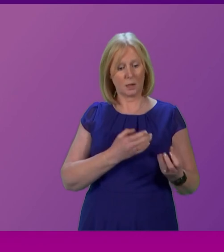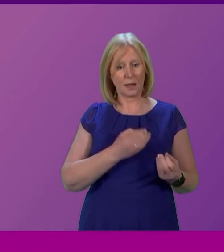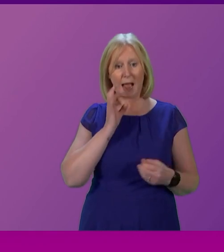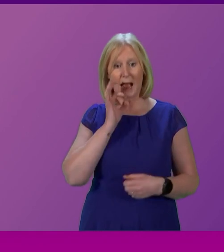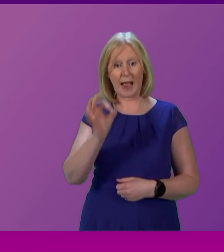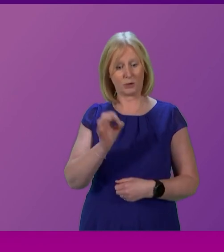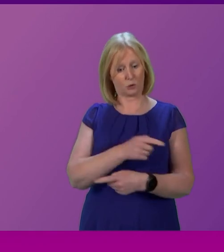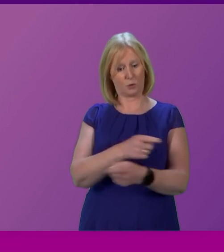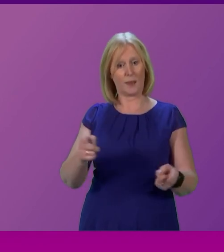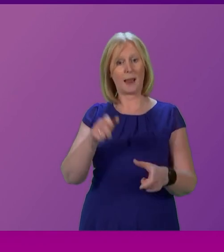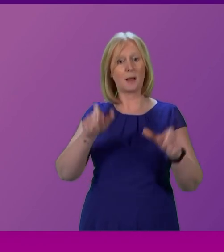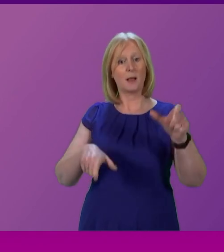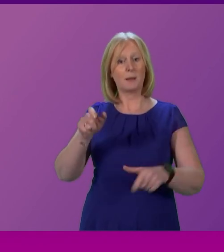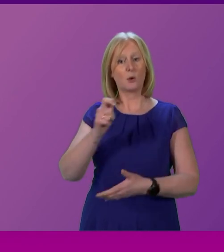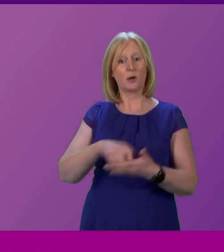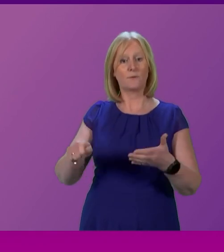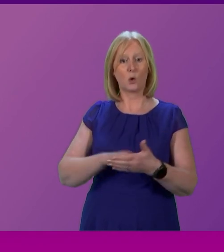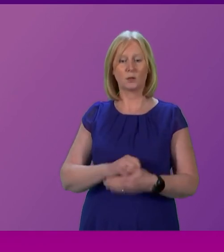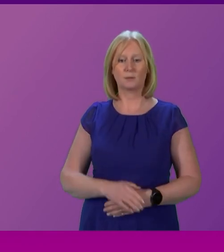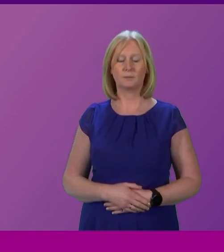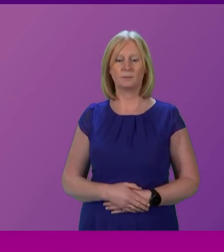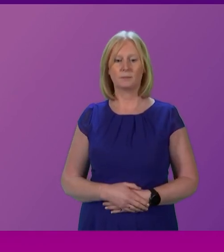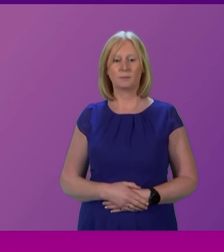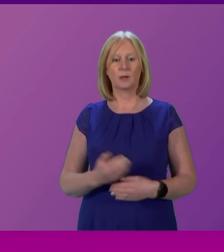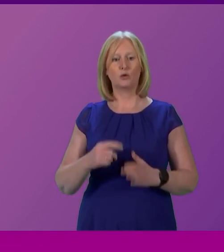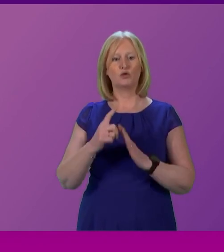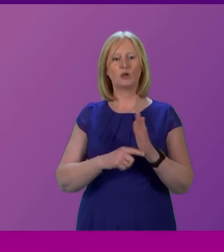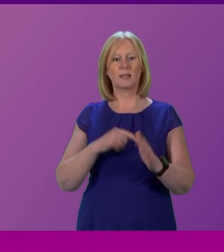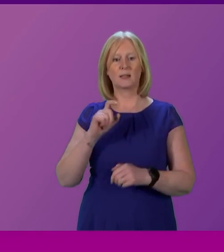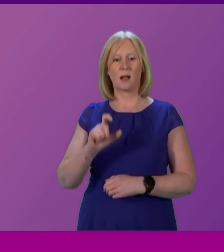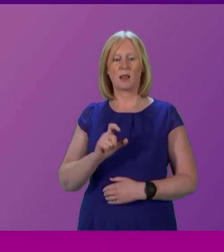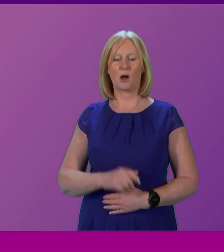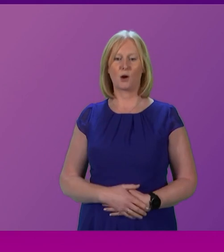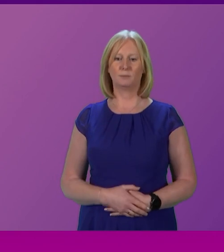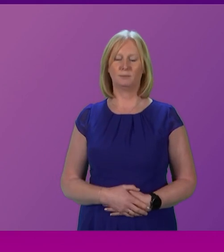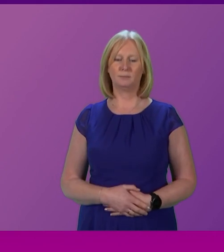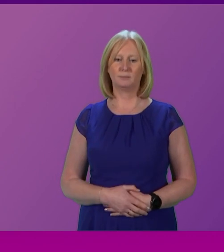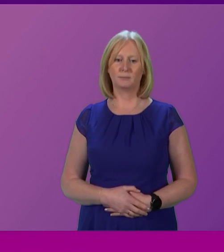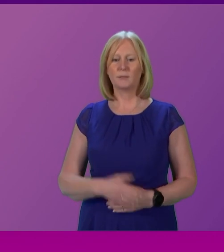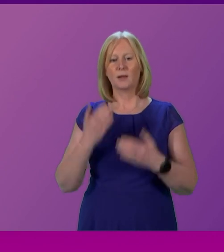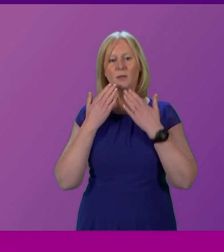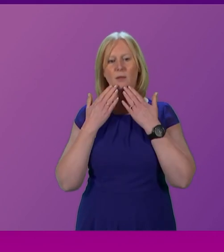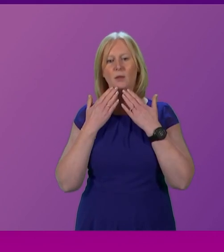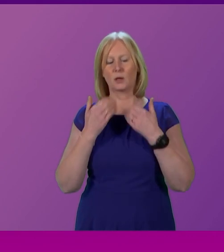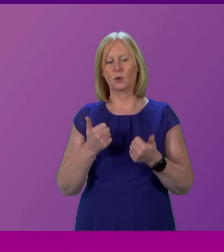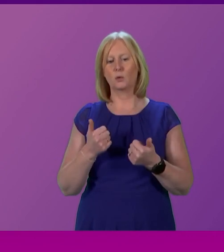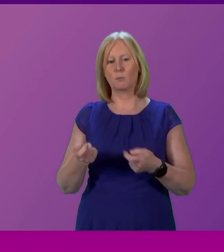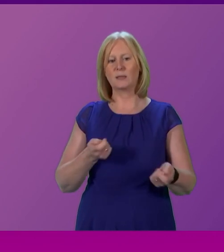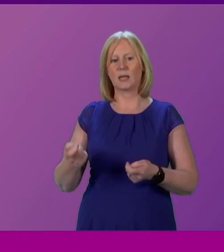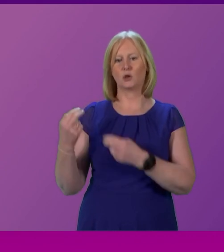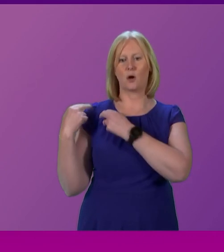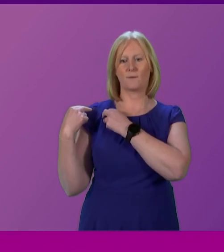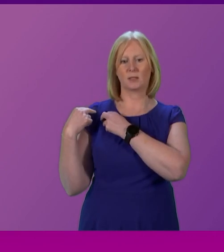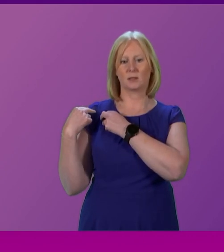once again. Thank you, Mr Jay. I now call Jackson Carlow to be followed by Jim Fairley up for four minutes, Mr Carlow. Thank you very much, presiding officer.